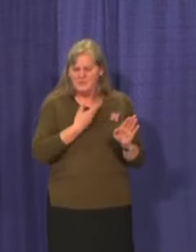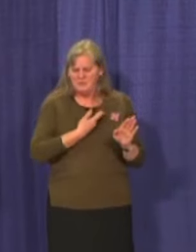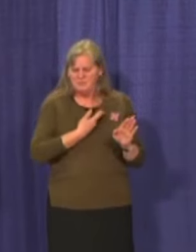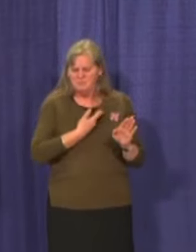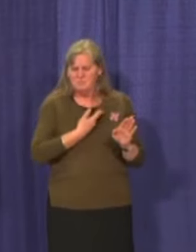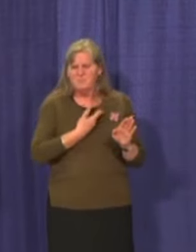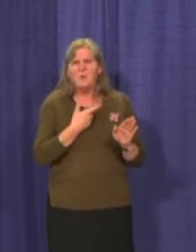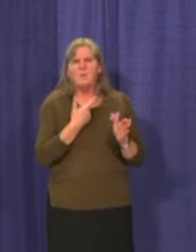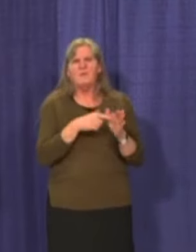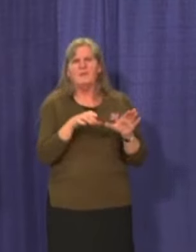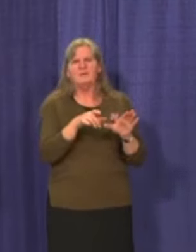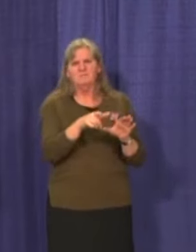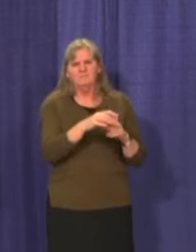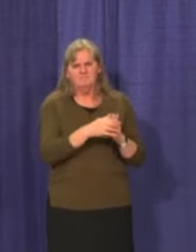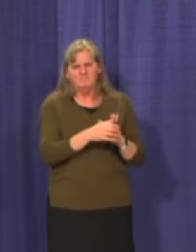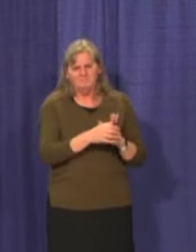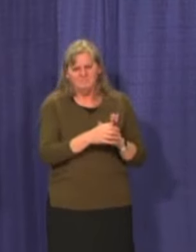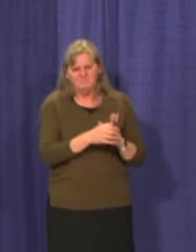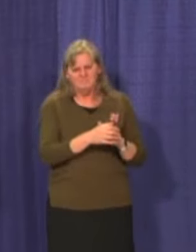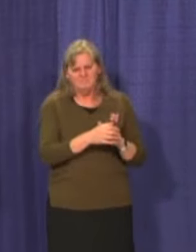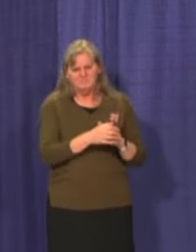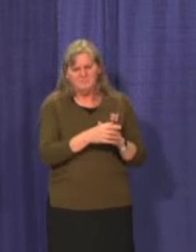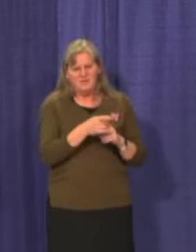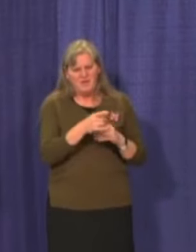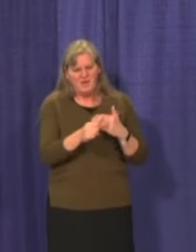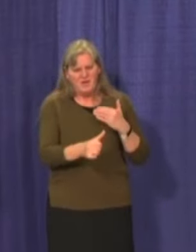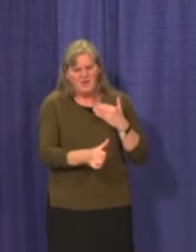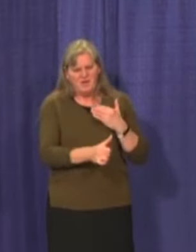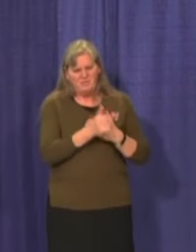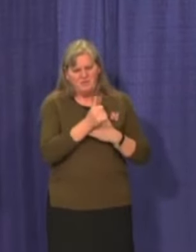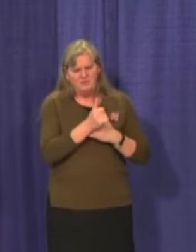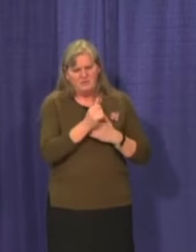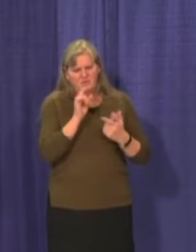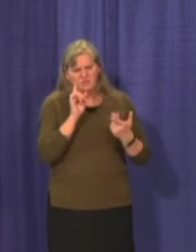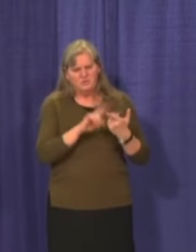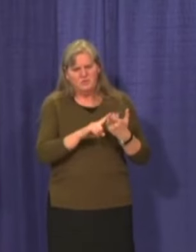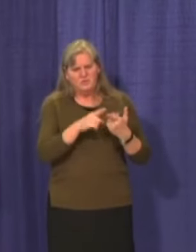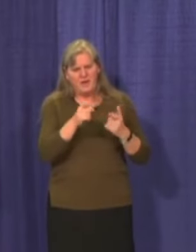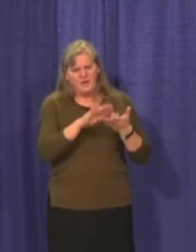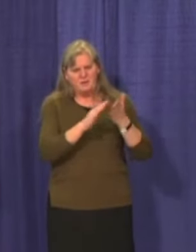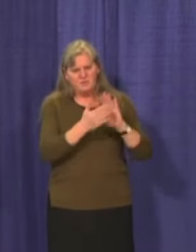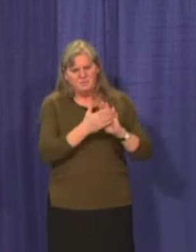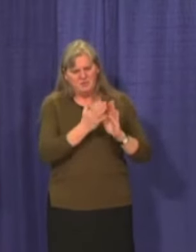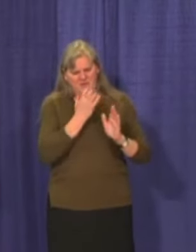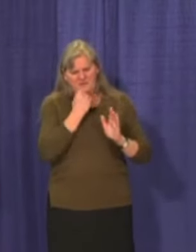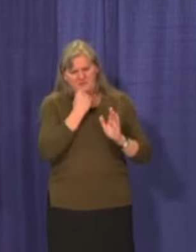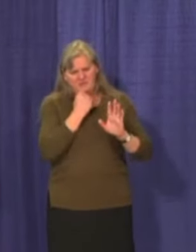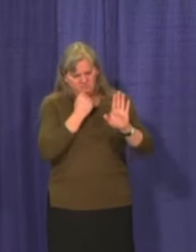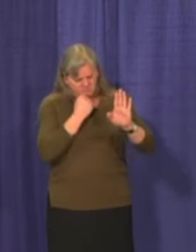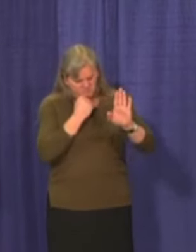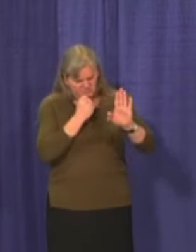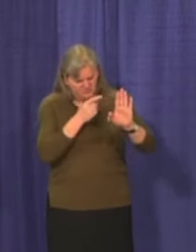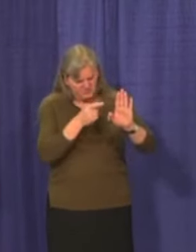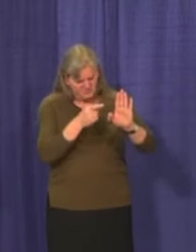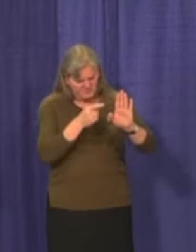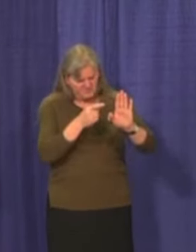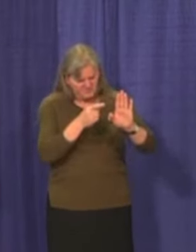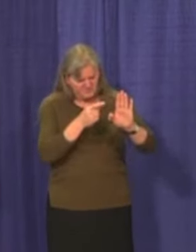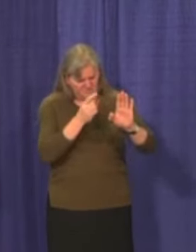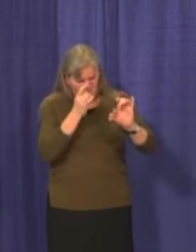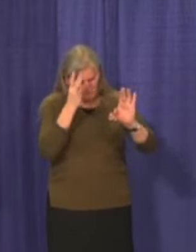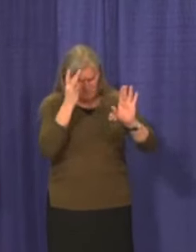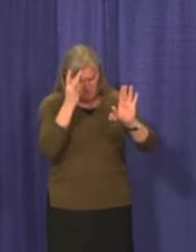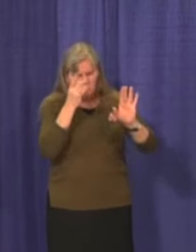they did. And I think that they put a community at risk for their own. It was a selfish thing that they did. And, and it was, it was appalling.